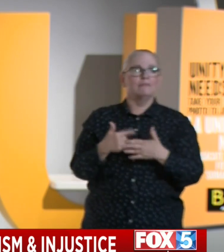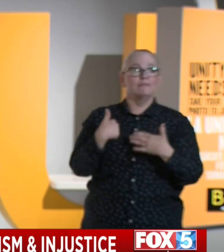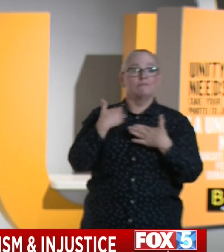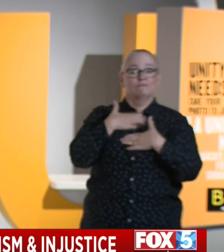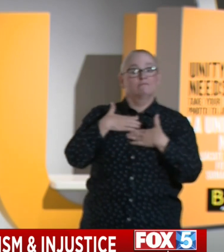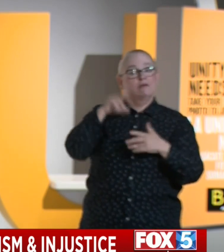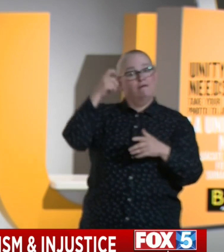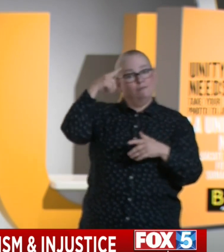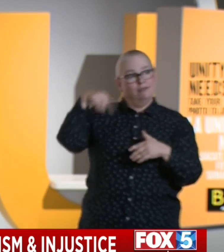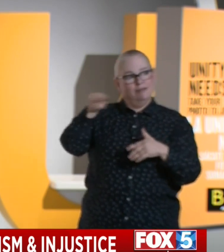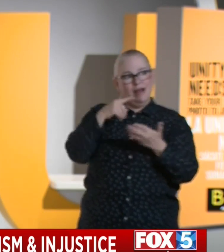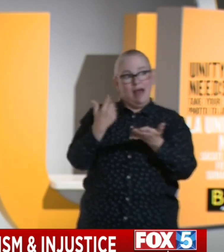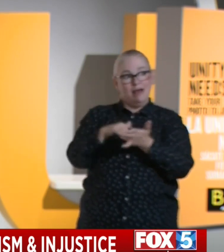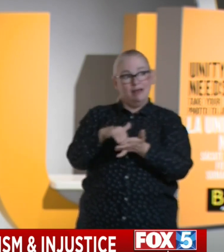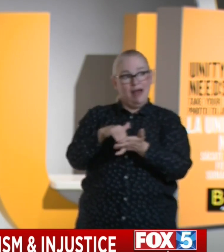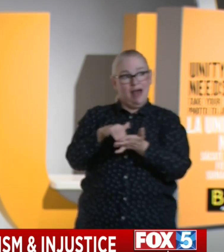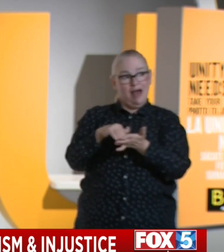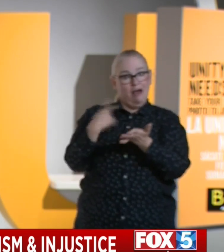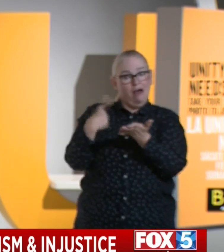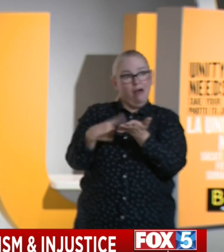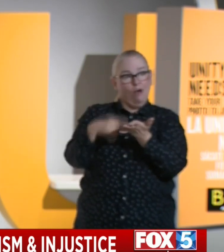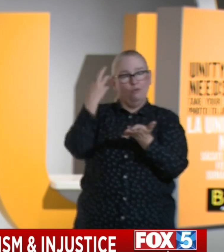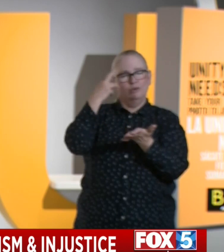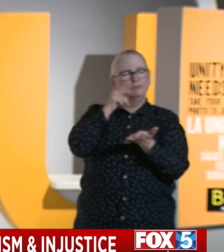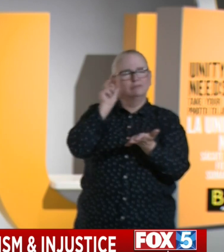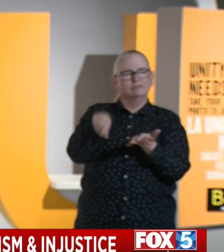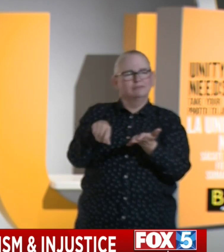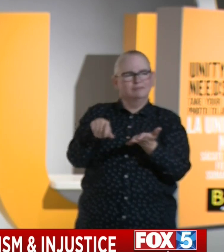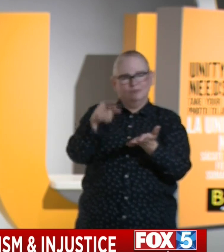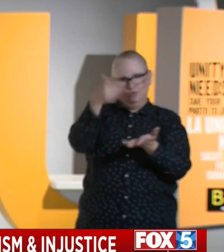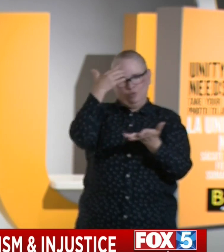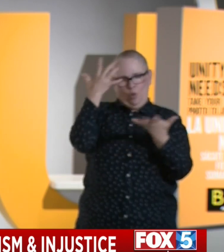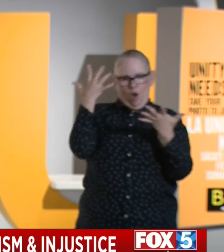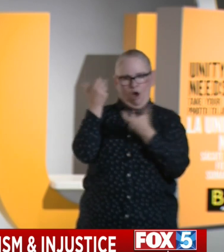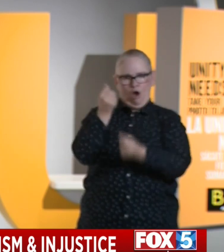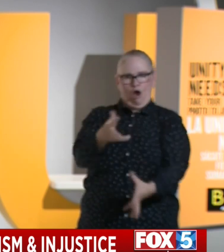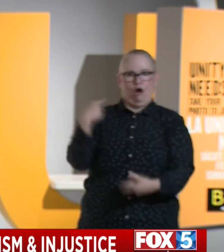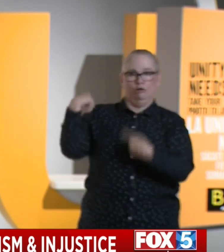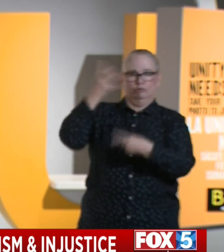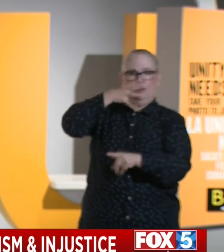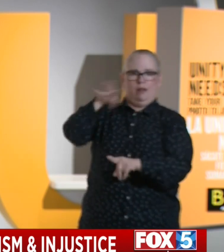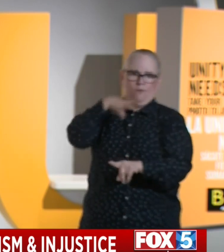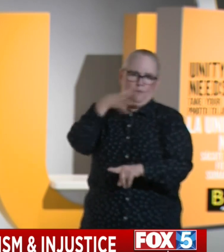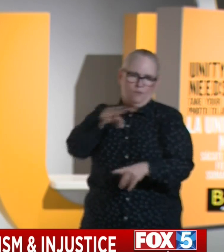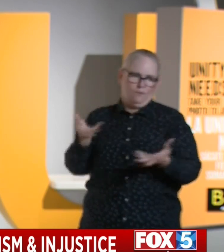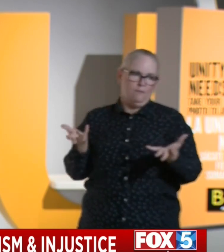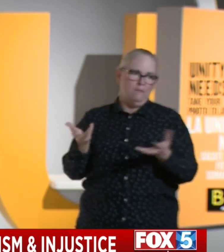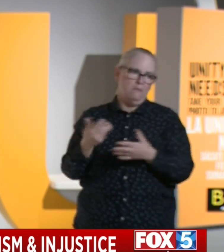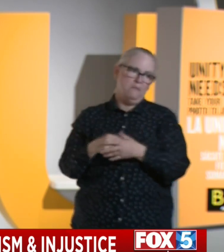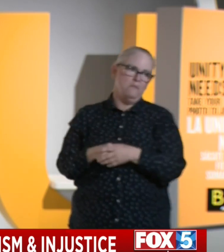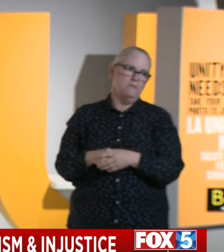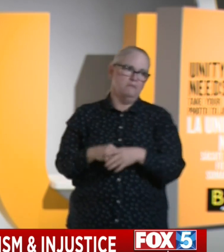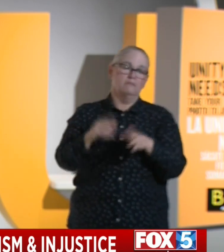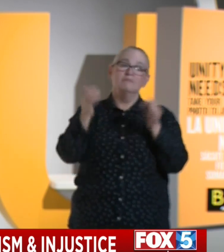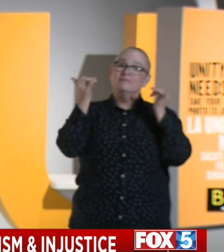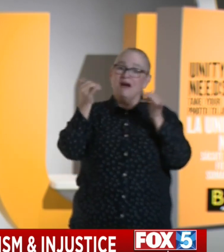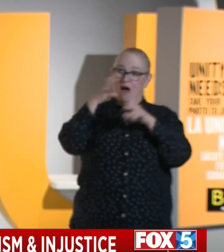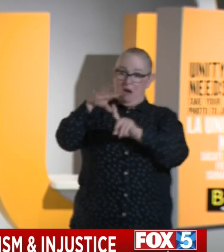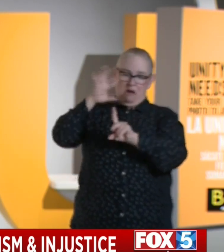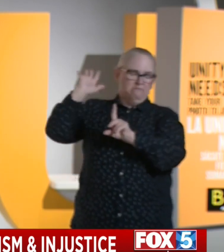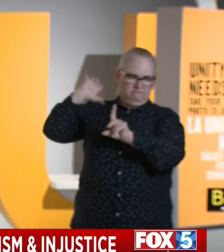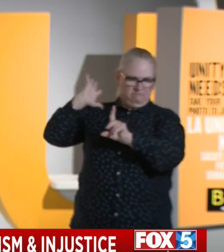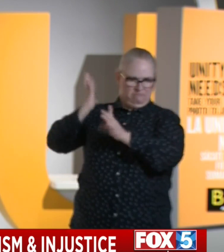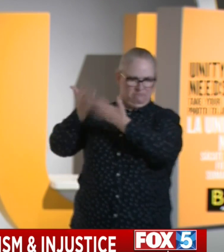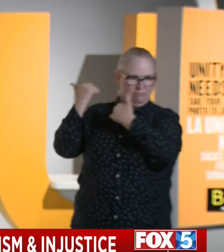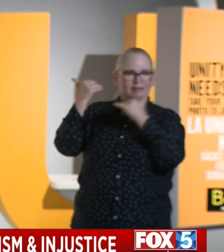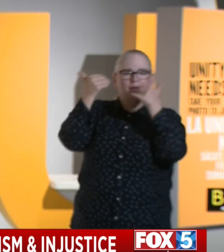relitigate the causes. We know the causes. The governor outlined some of them today. What we need to do is focus on the remedies and to move forward so that we